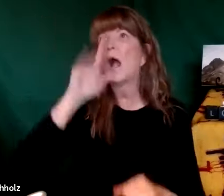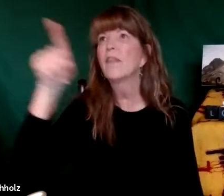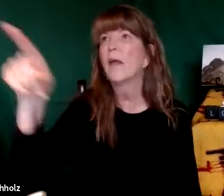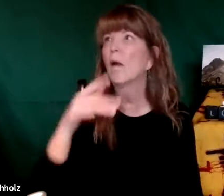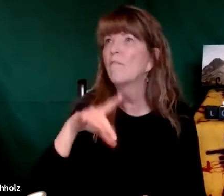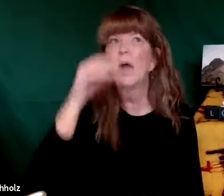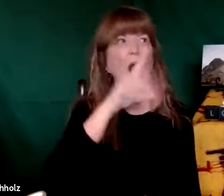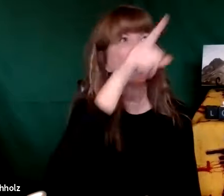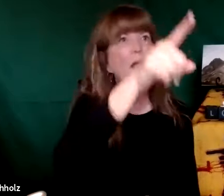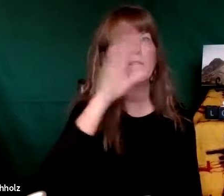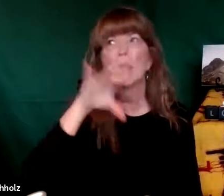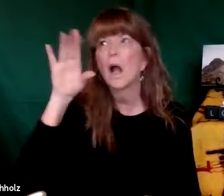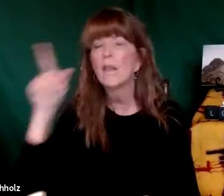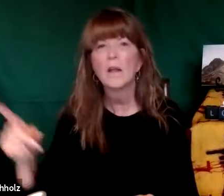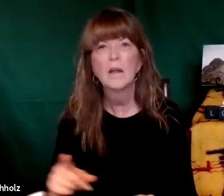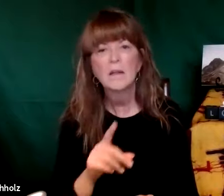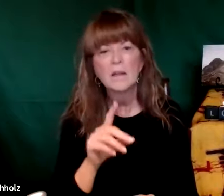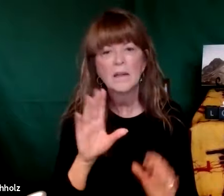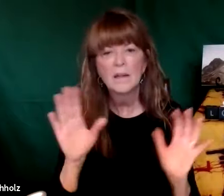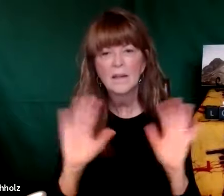instead of looking for other ways to find God